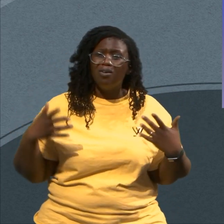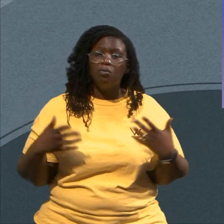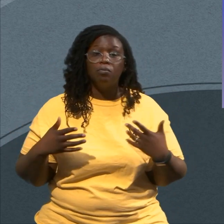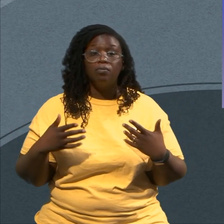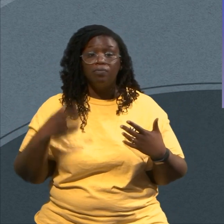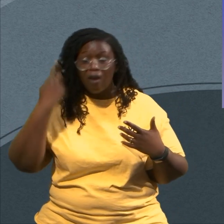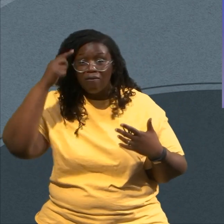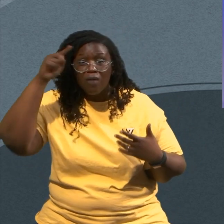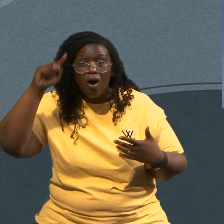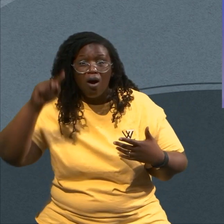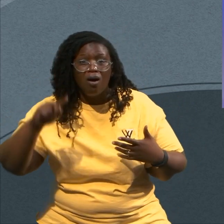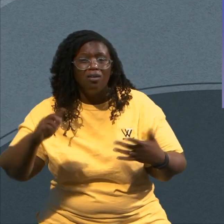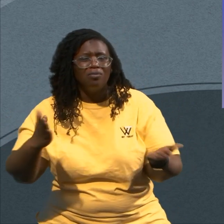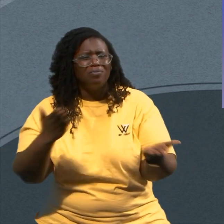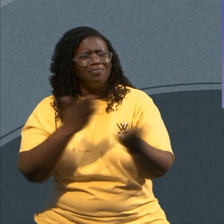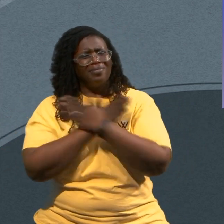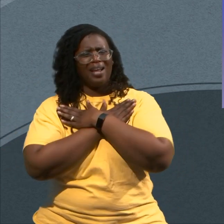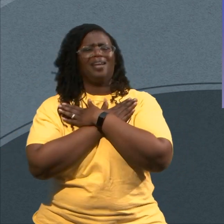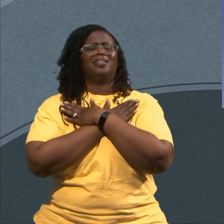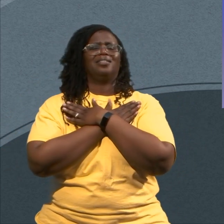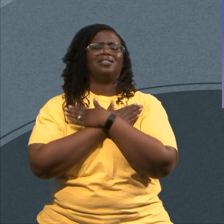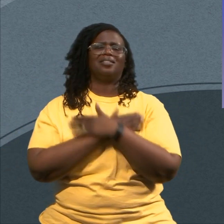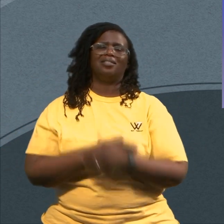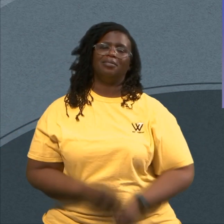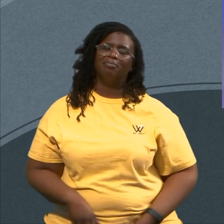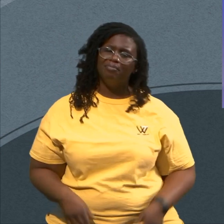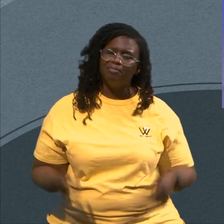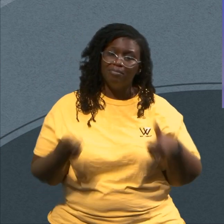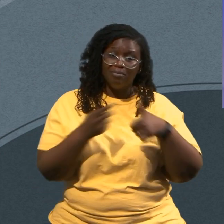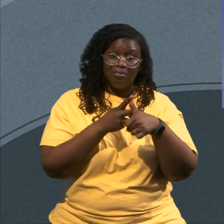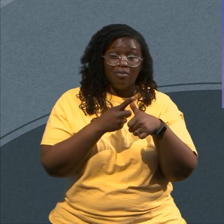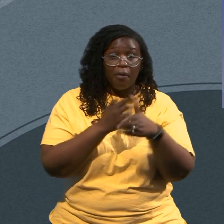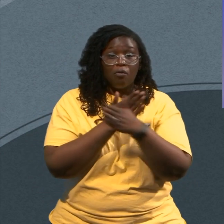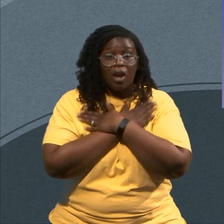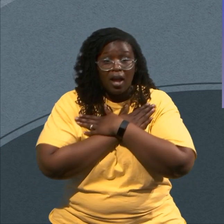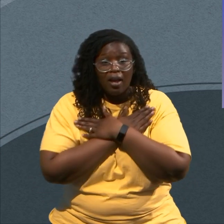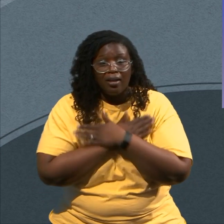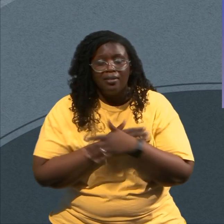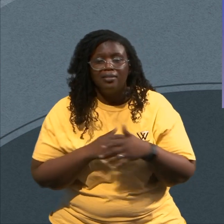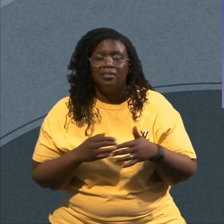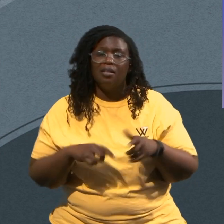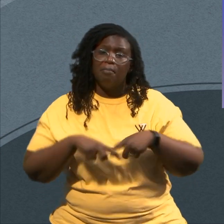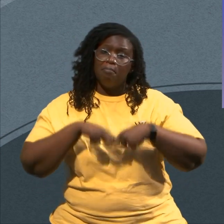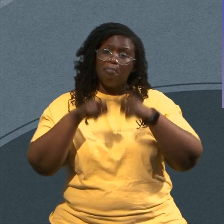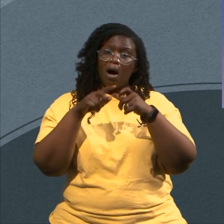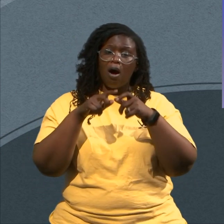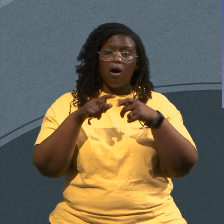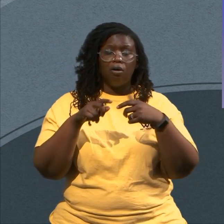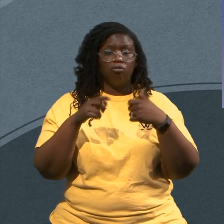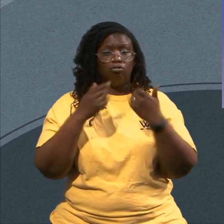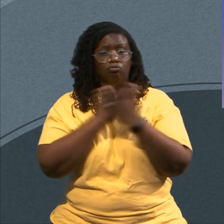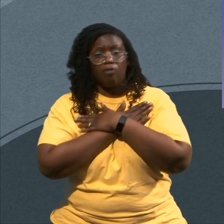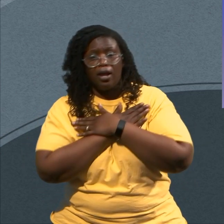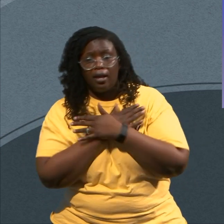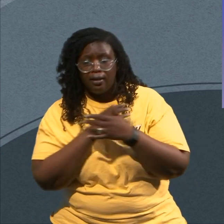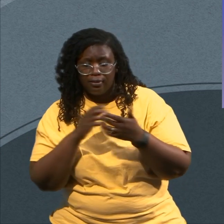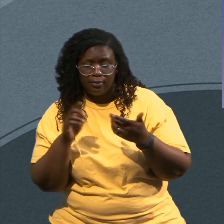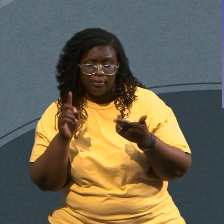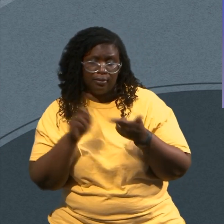Second Thing Audrey Second Thing Family Is That I Don't Just Hit Pause To Rest I Need To Hit